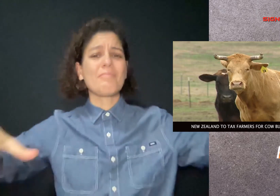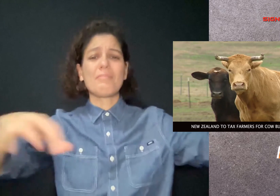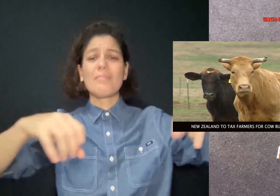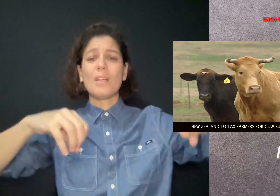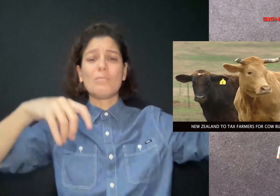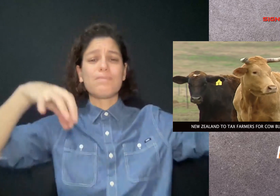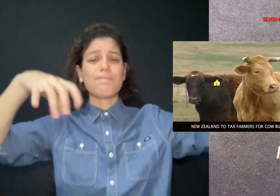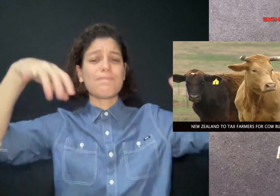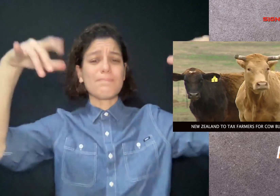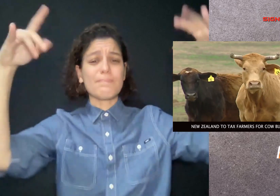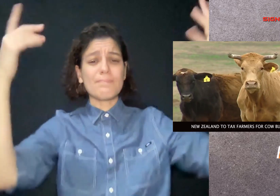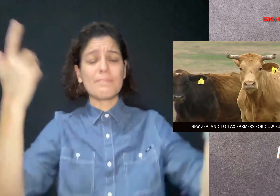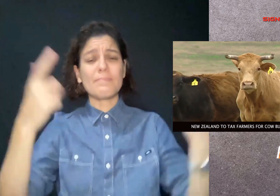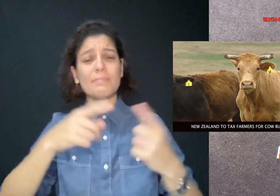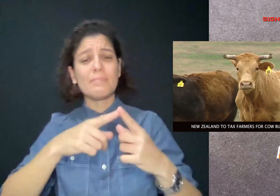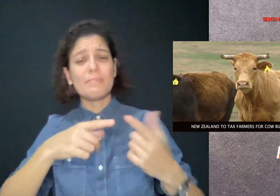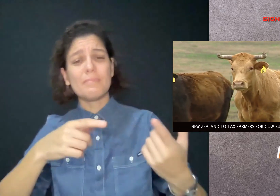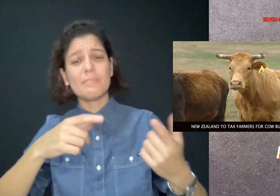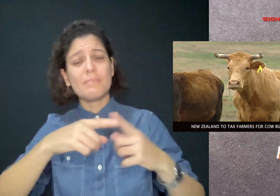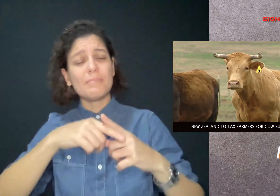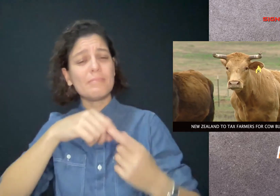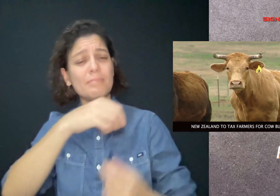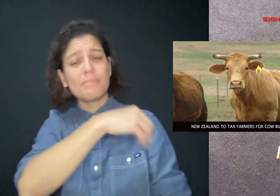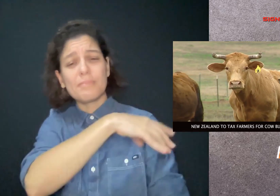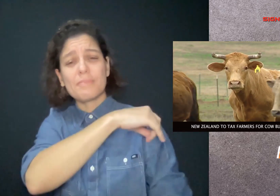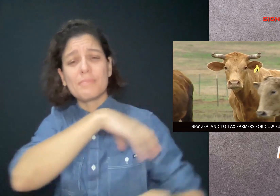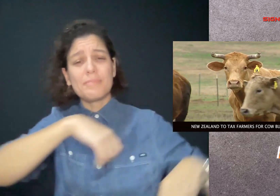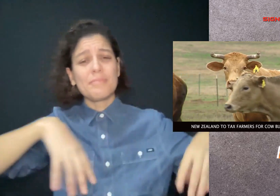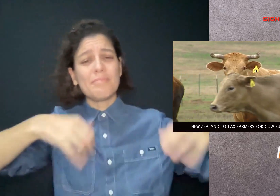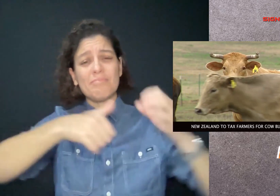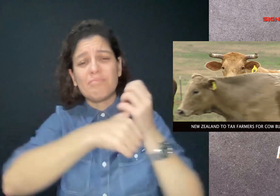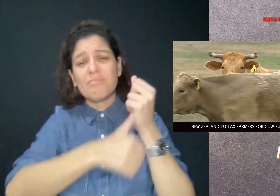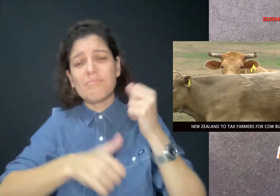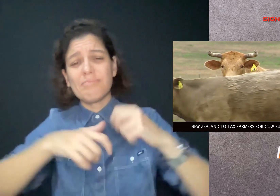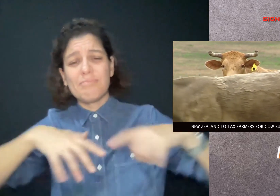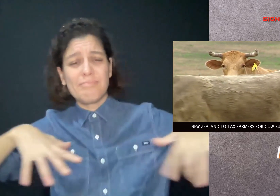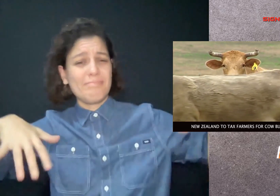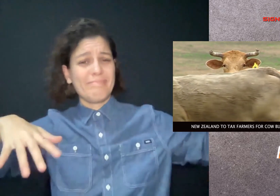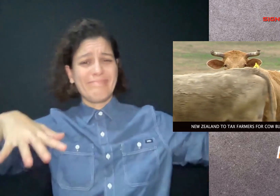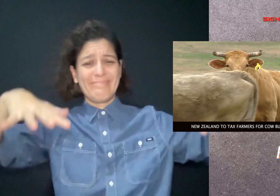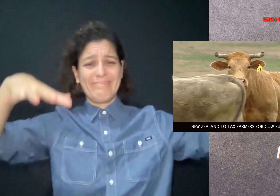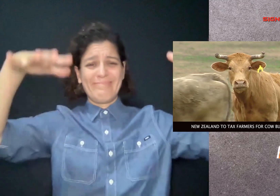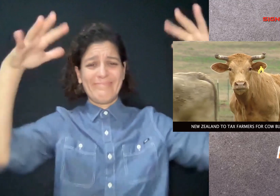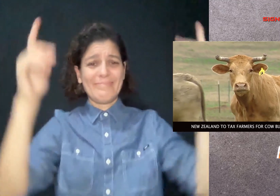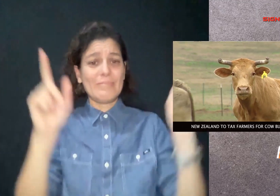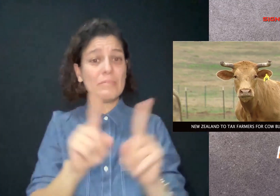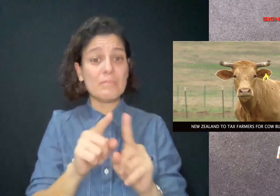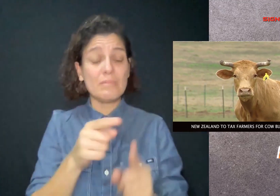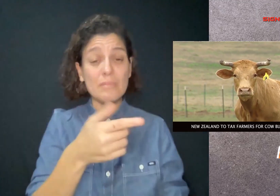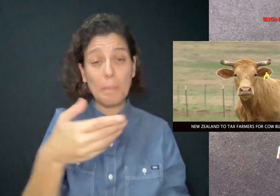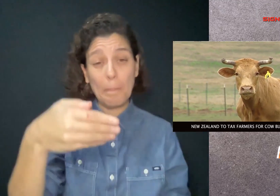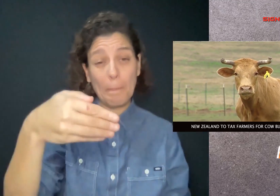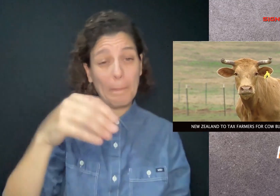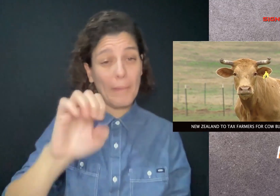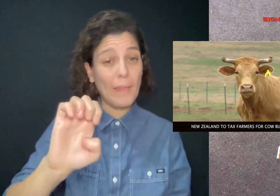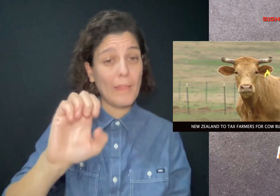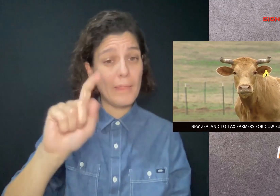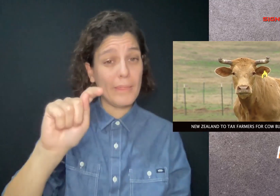When they pass gas and burp, they emit methane, a potent greenhouse gas.